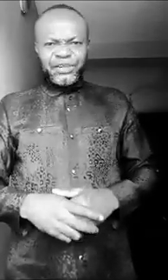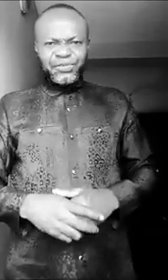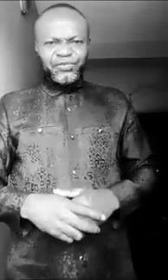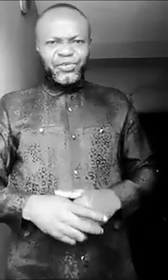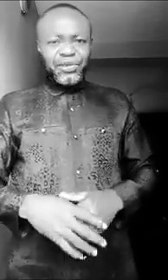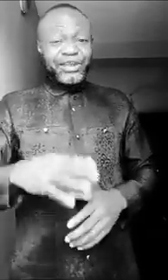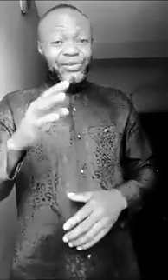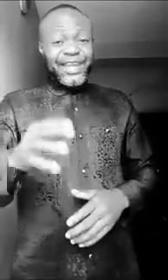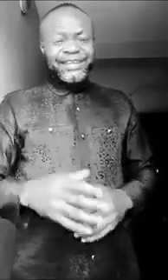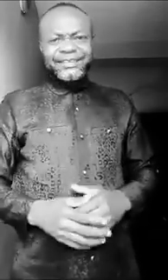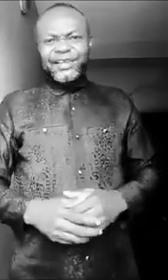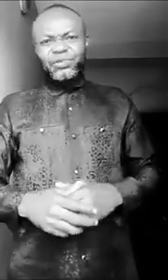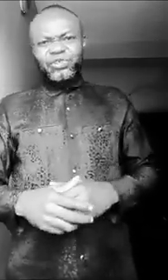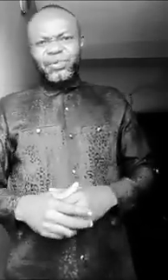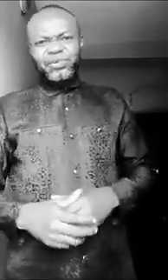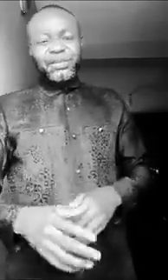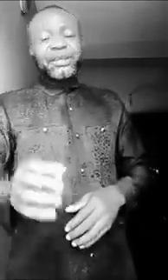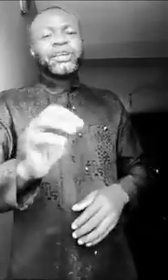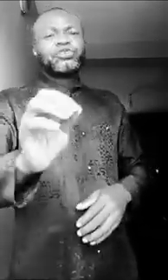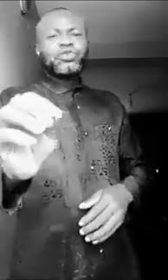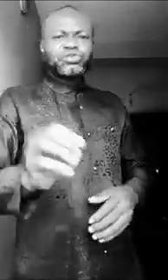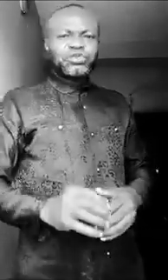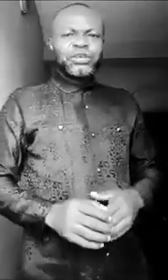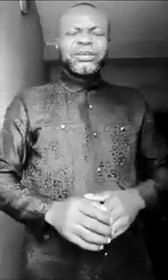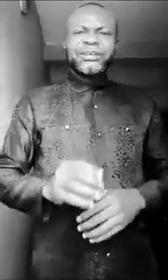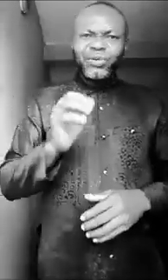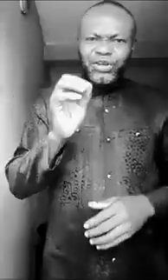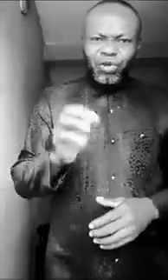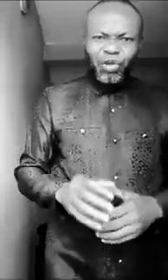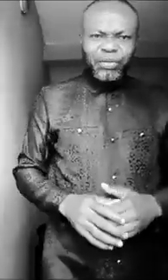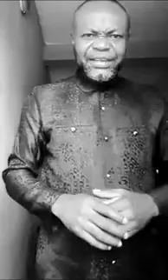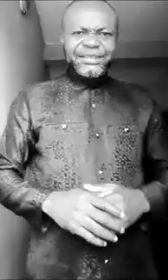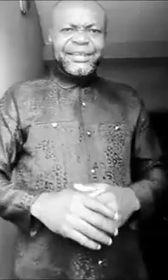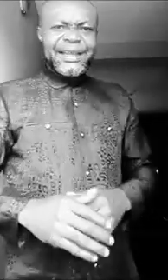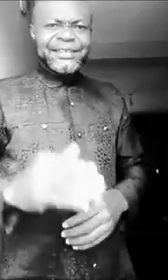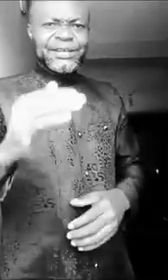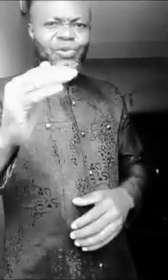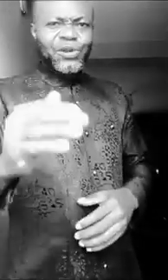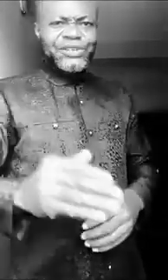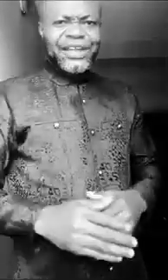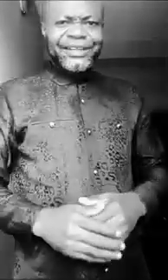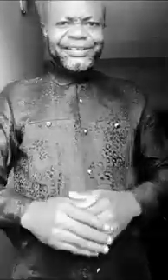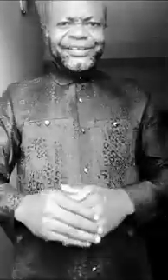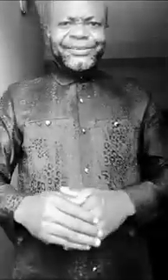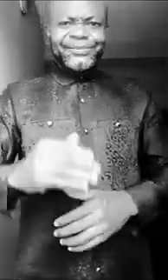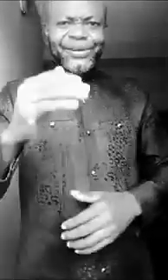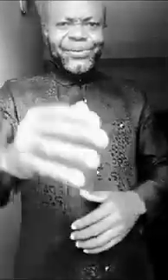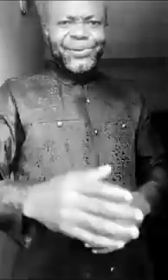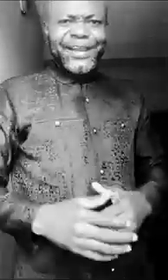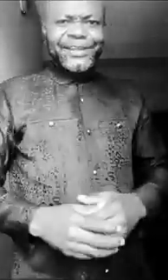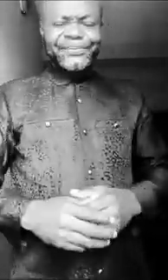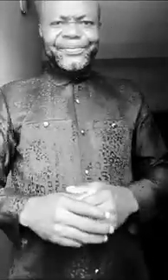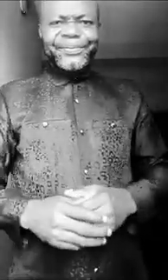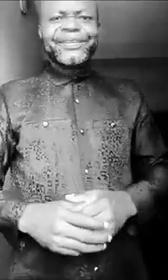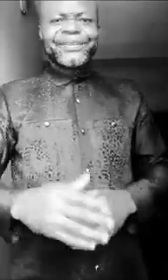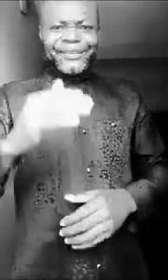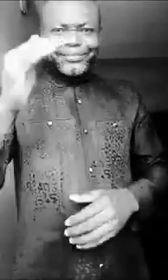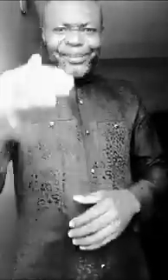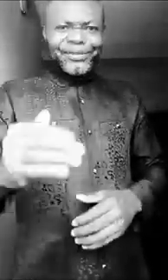good for you and you like it and you want to support me just only your comments and say wait on sir wait on brother wait